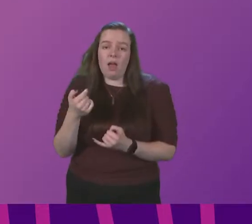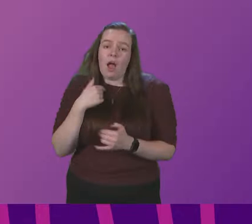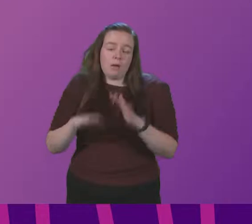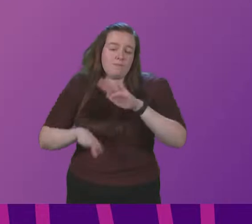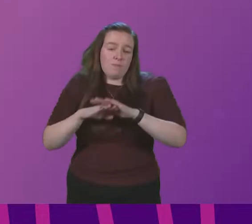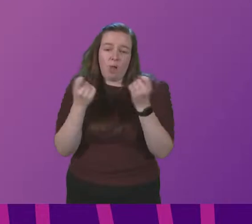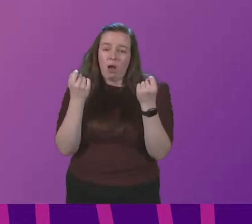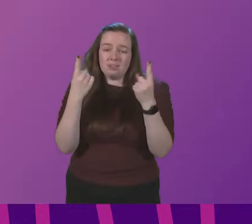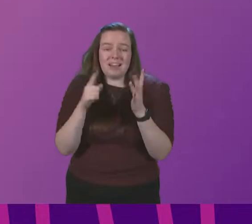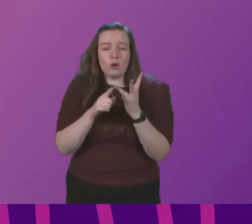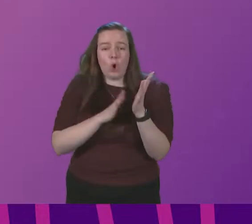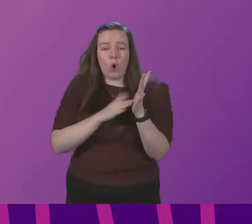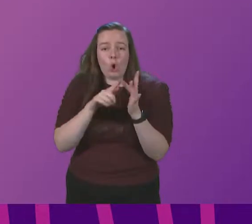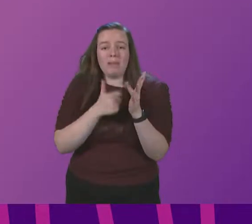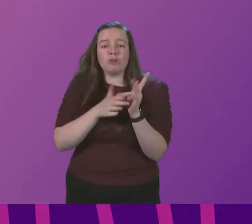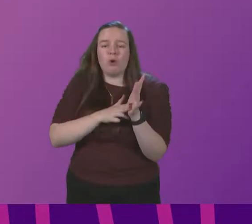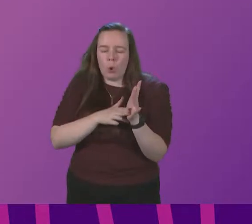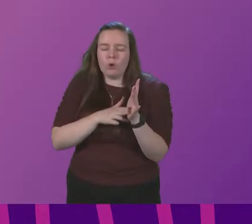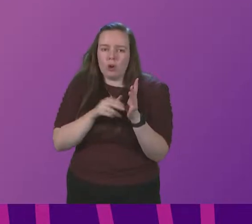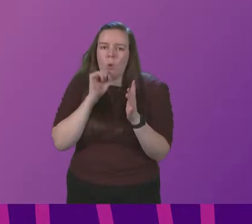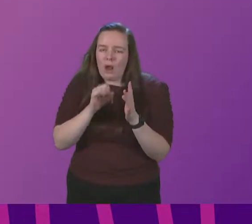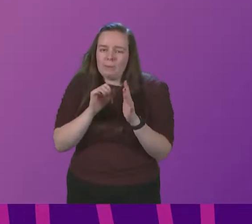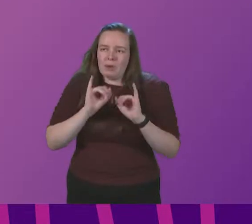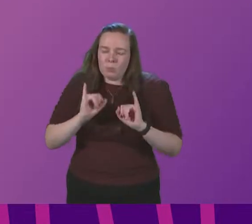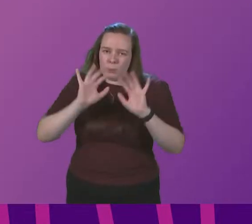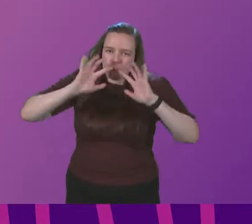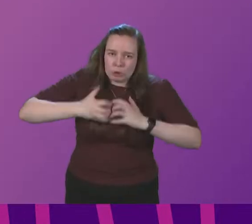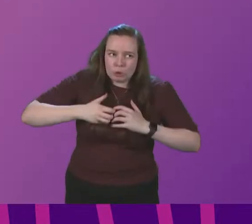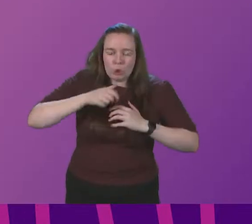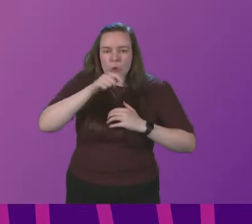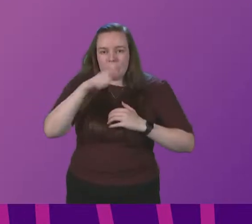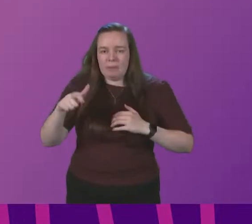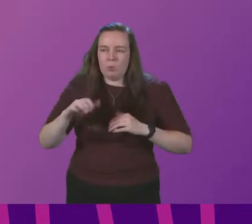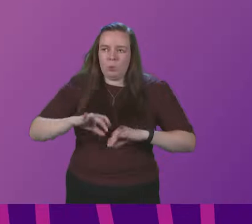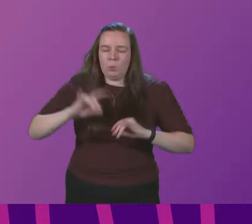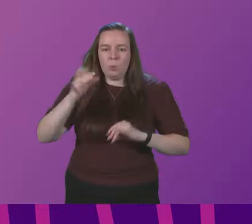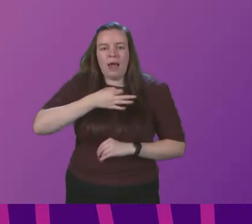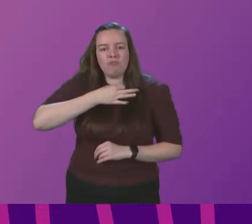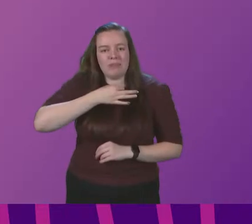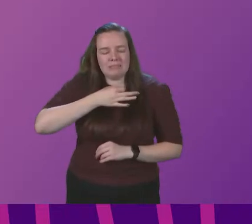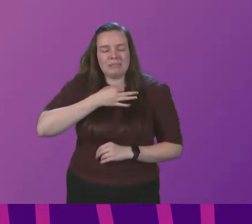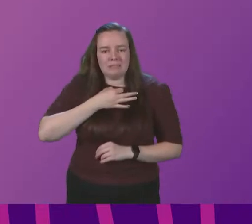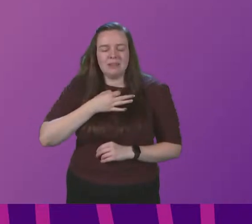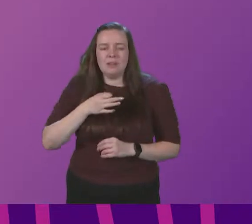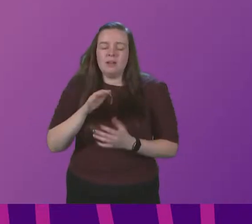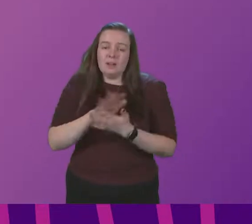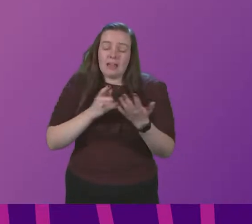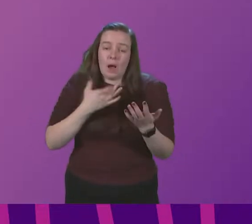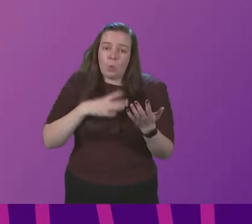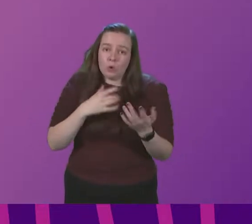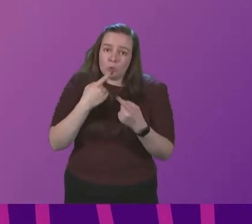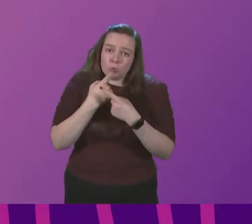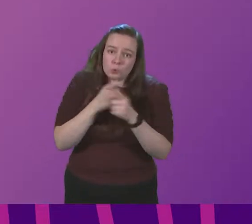understand that Omicron will be especially concerning to people on the highest risk list. I therefore want to give an assurance